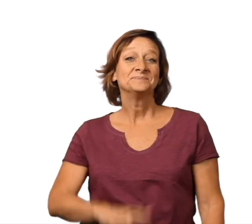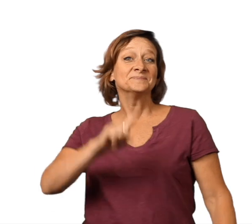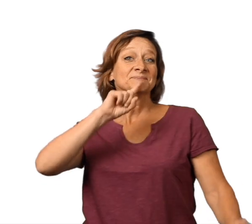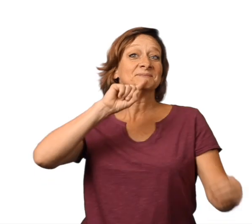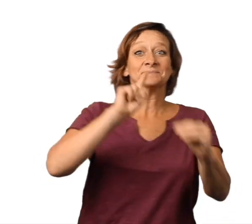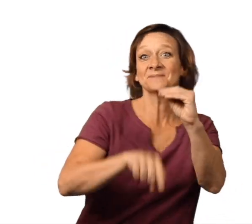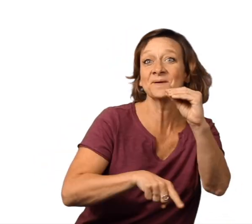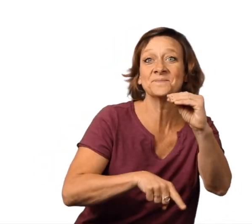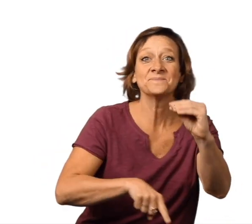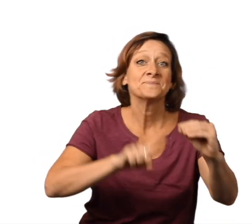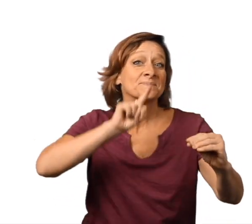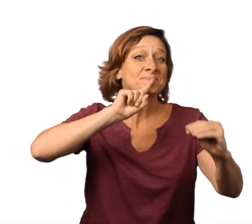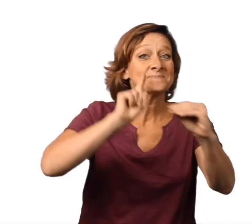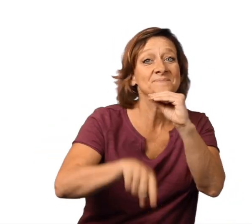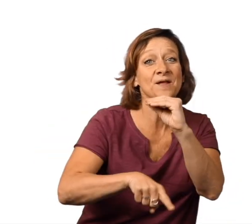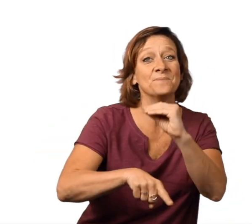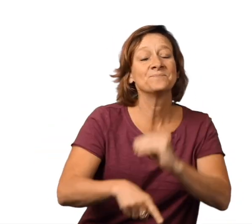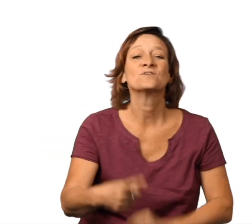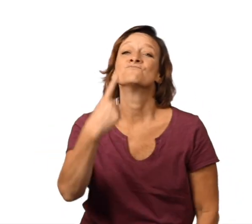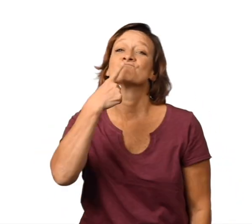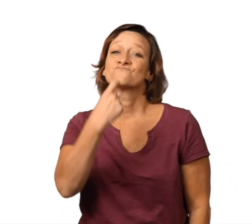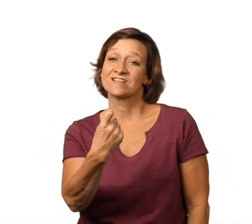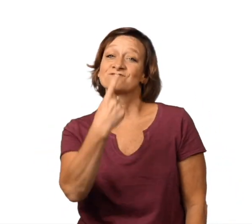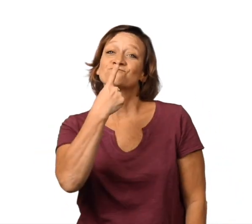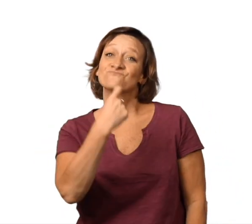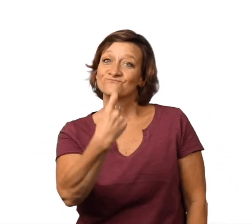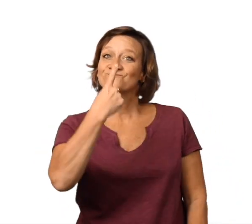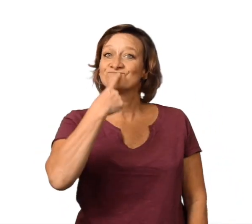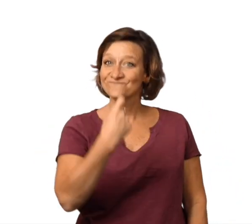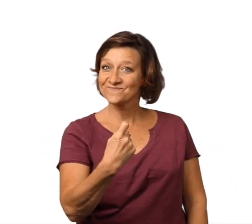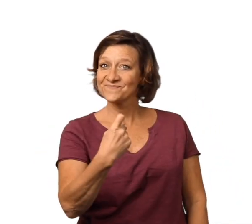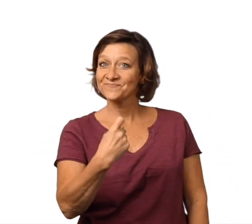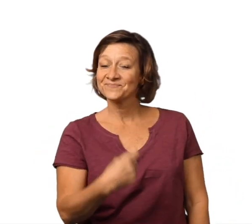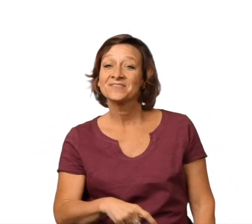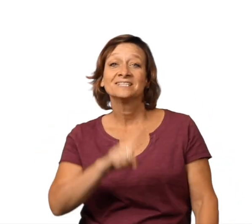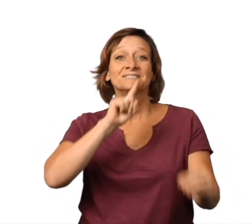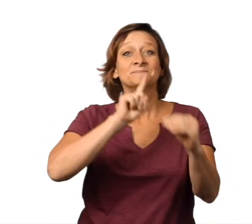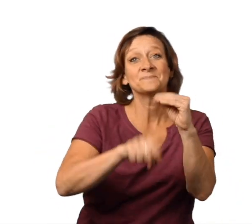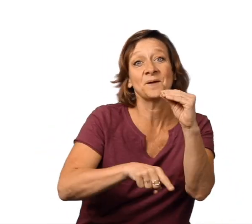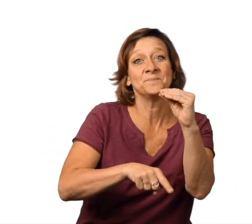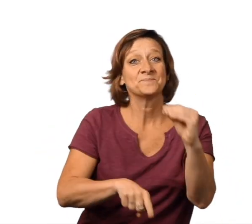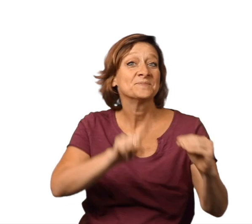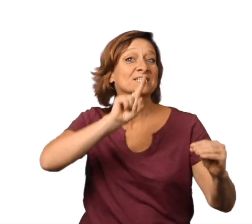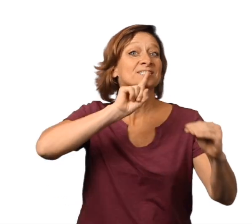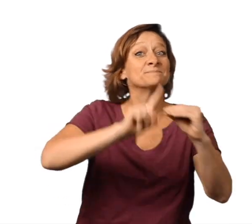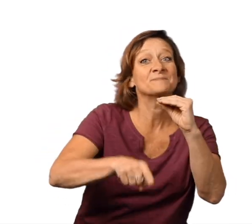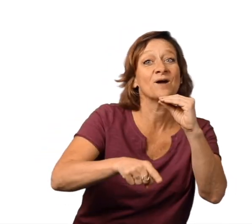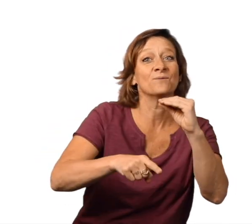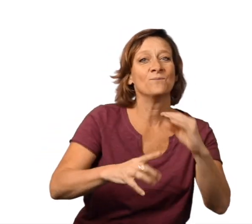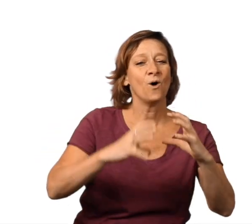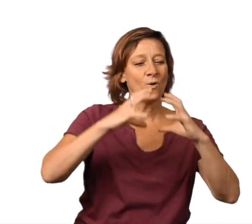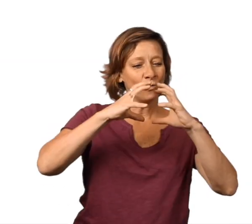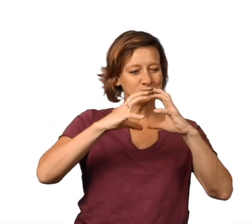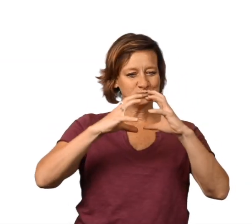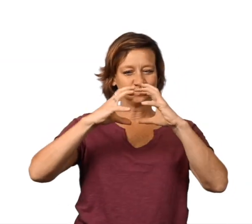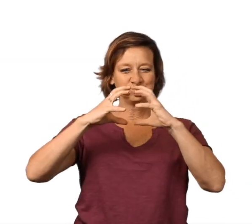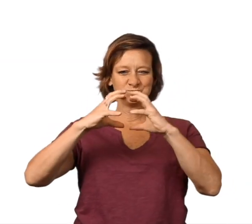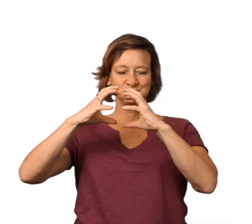Tomato Tomato Tomato Tomato Tomato Red, red, red Tomato Tomato Round,